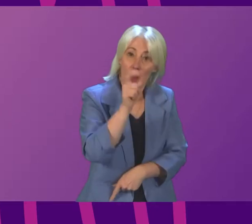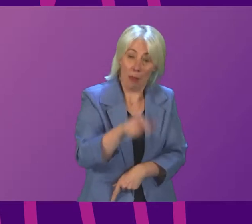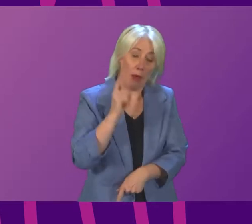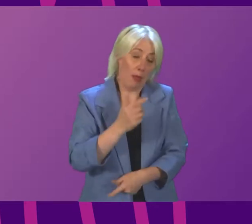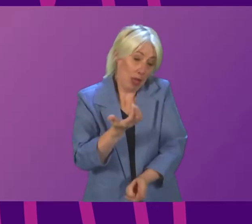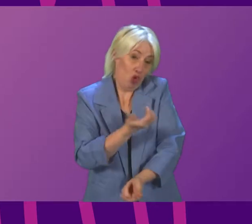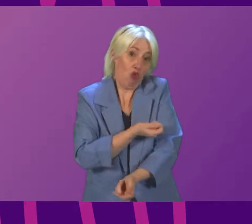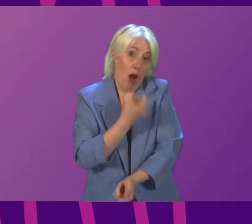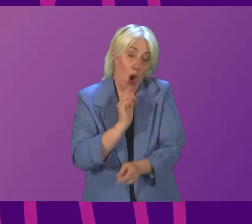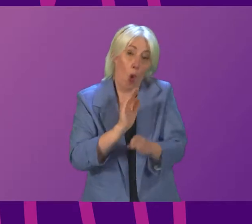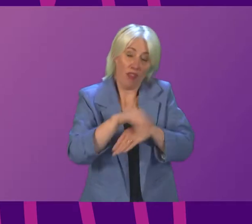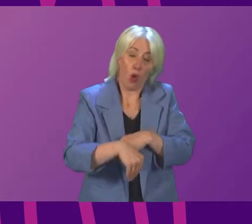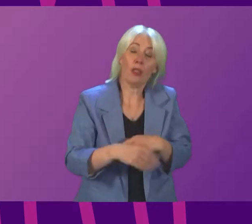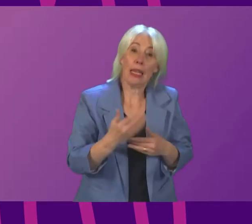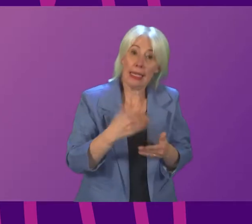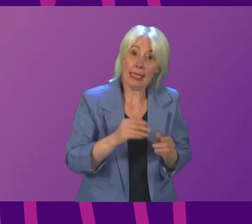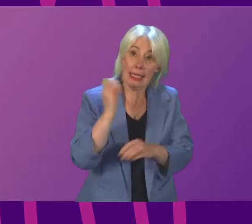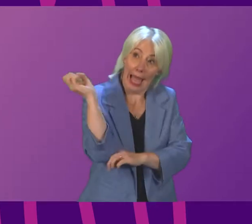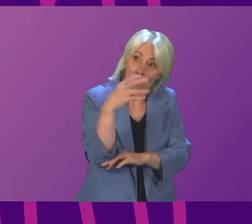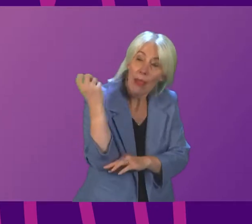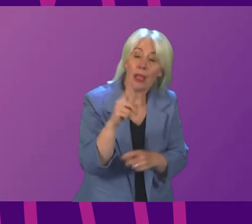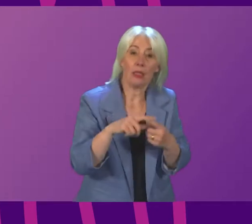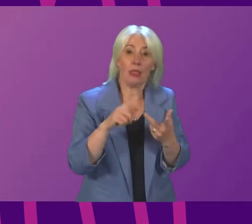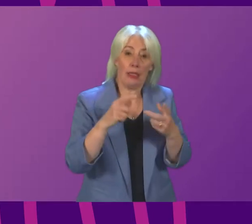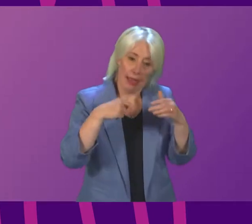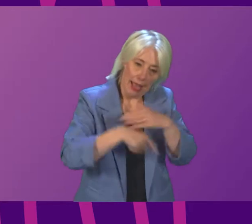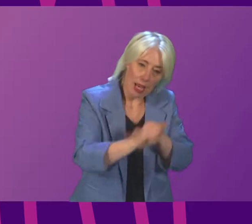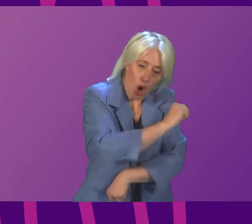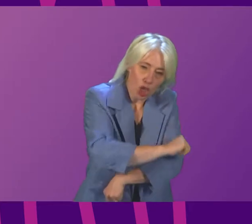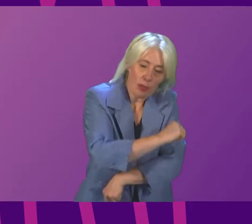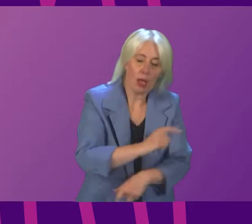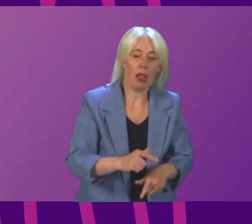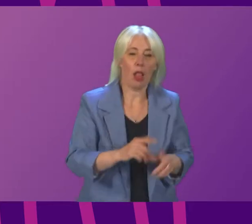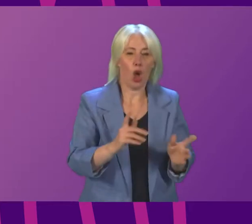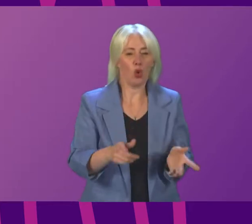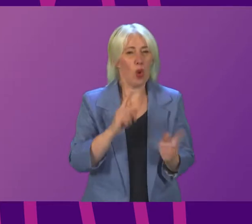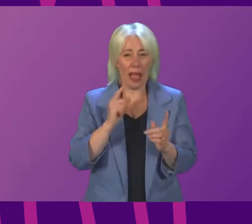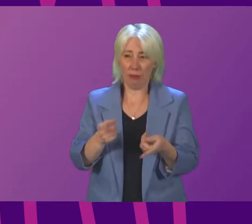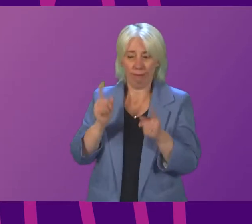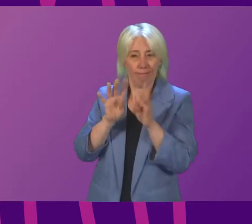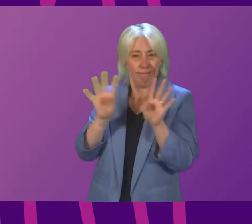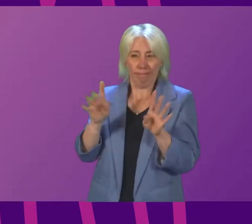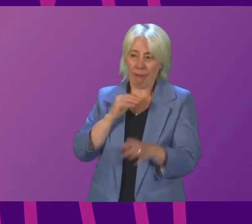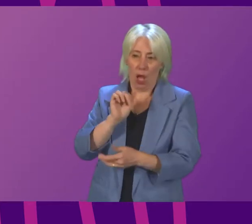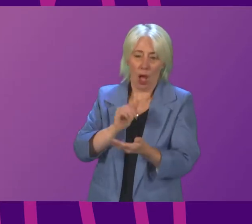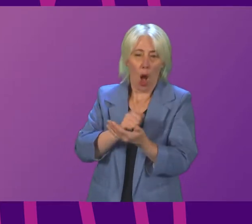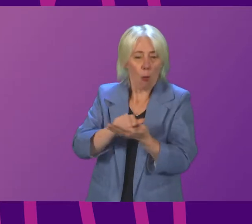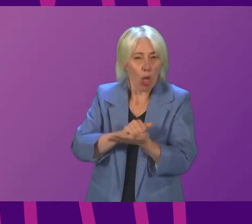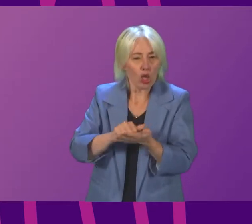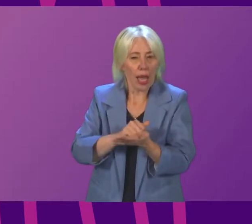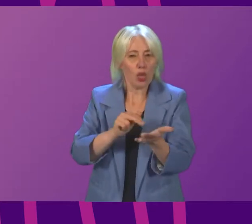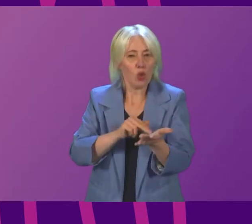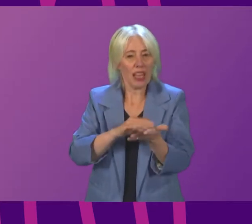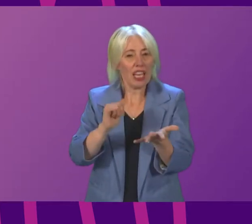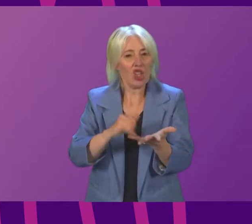also under extreme pressure. Will the Cabinet Secretary today apologise to the NHS workers for his part in contributing